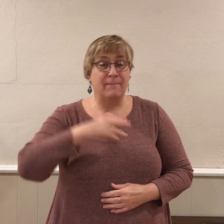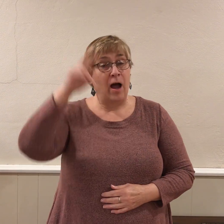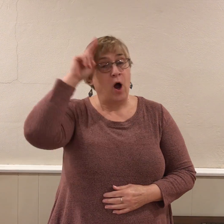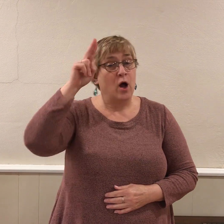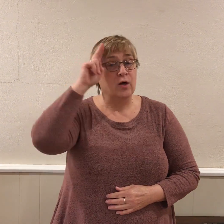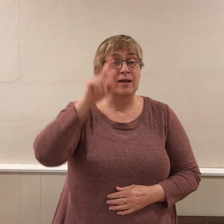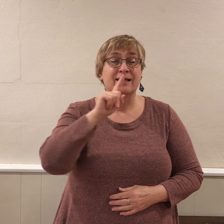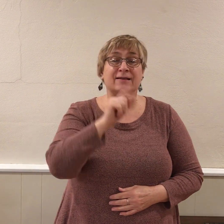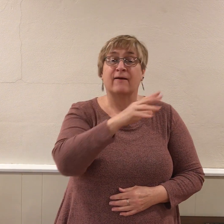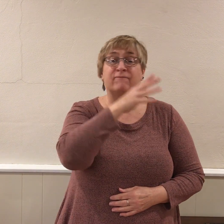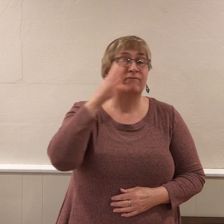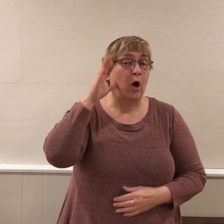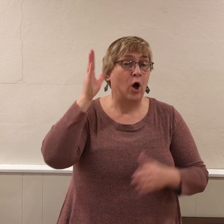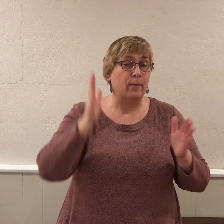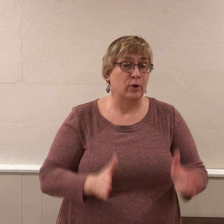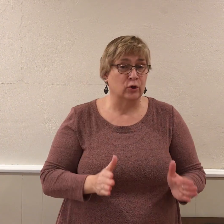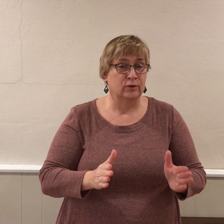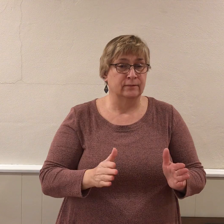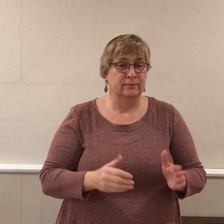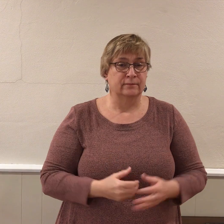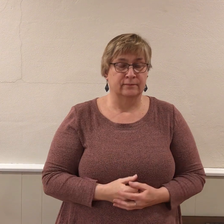My uncle is a farmer.